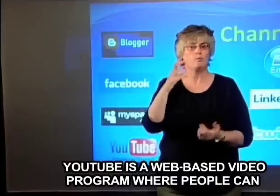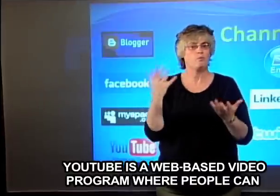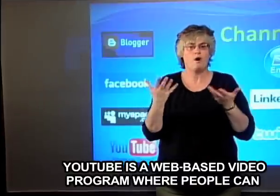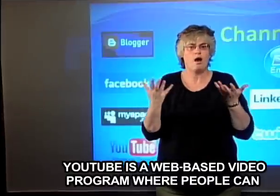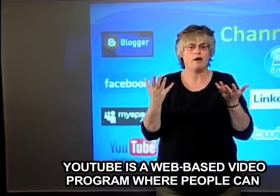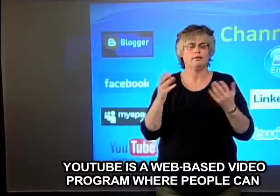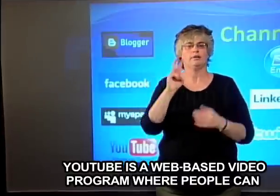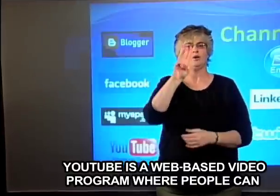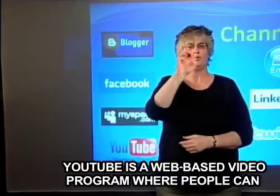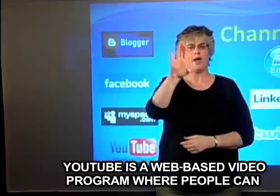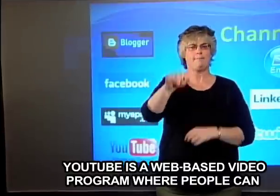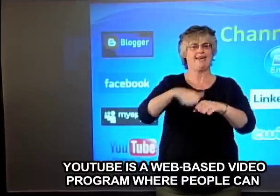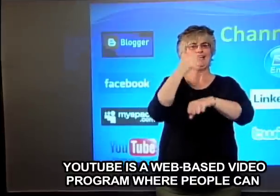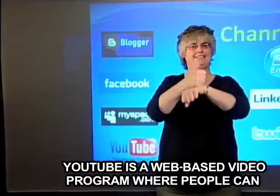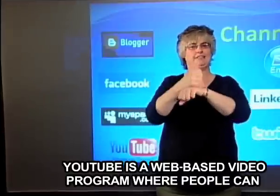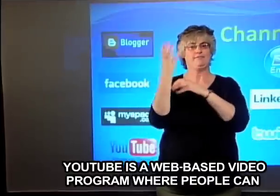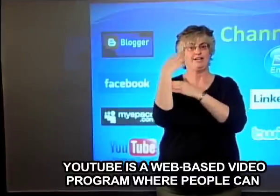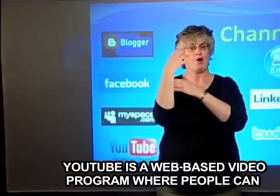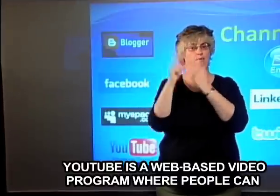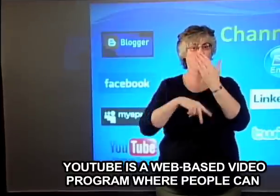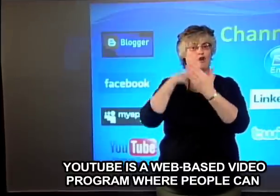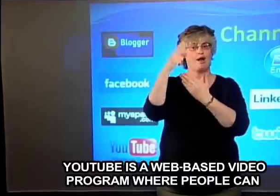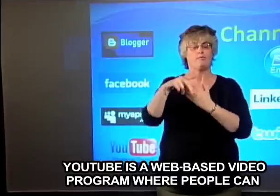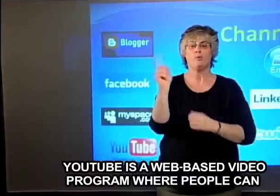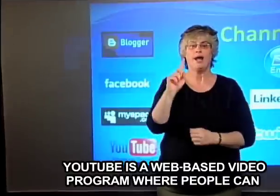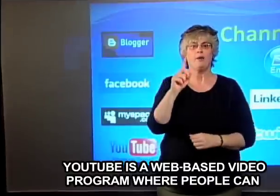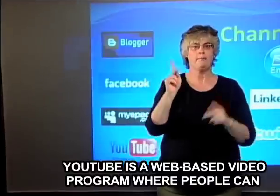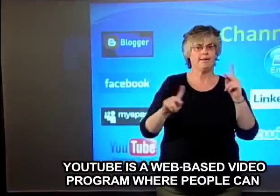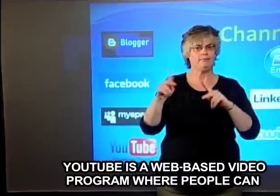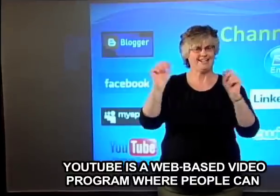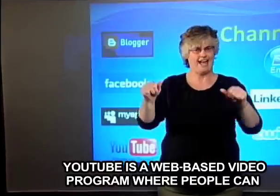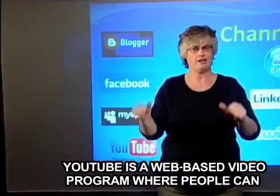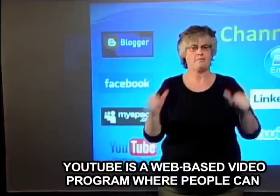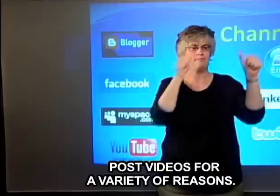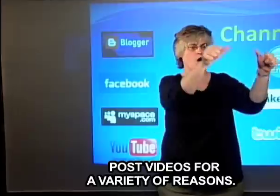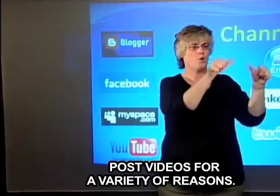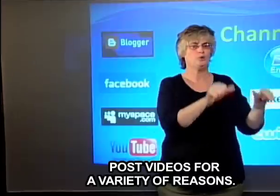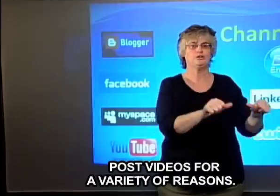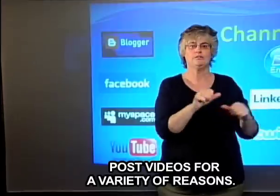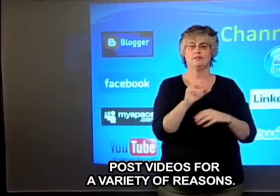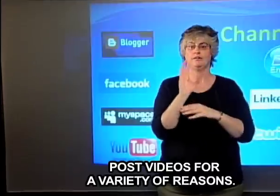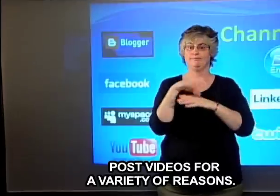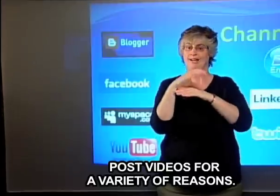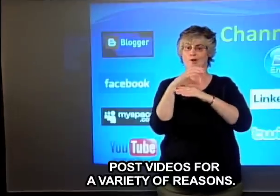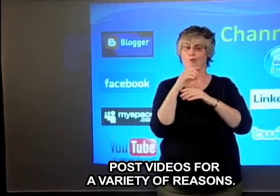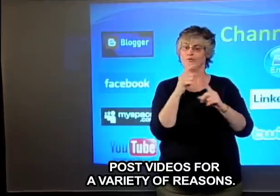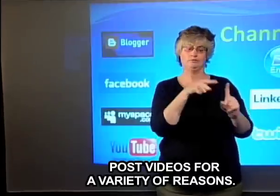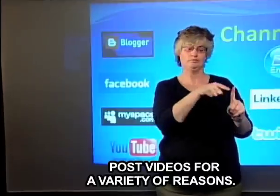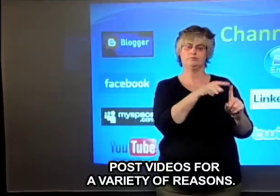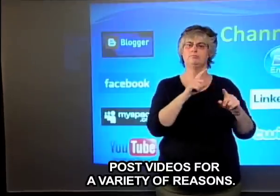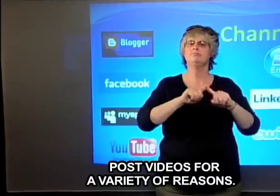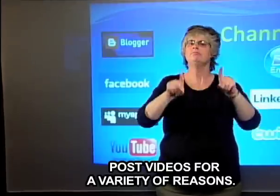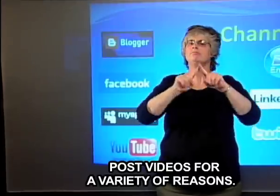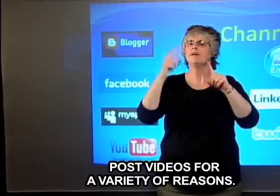YouTube is a web-based video program where people can post videos for a variety of reasons.